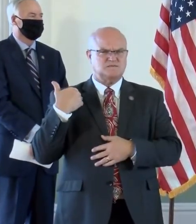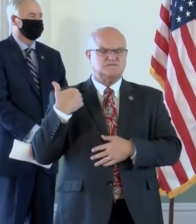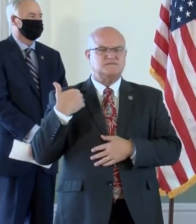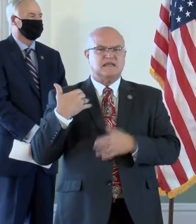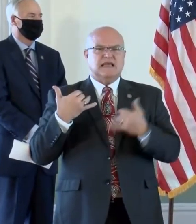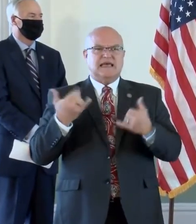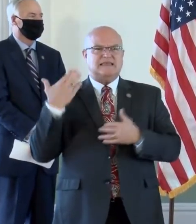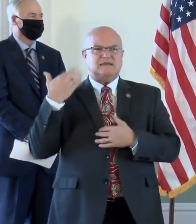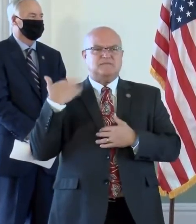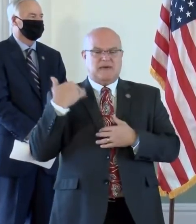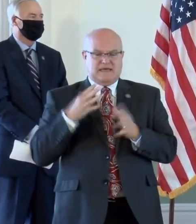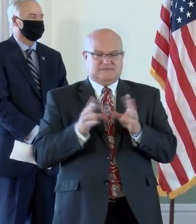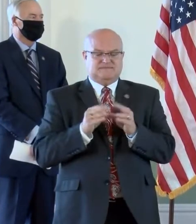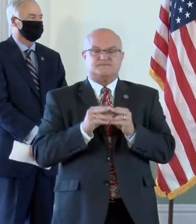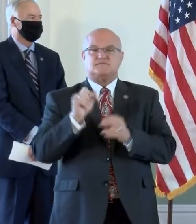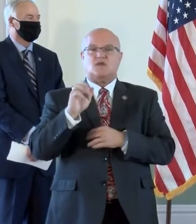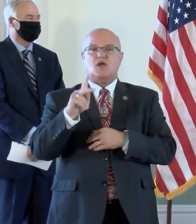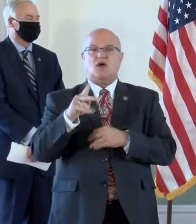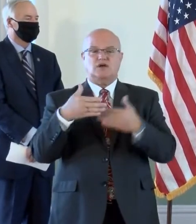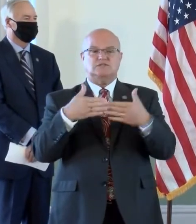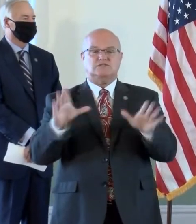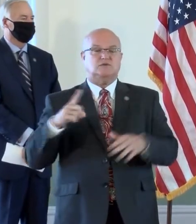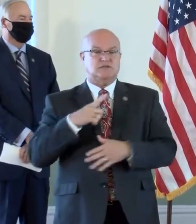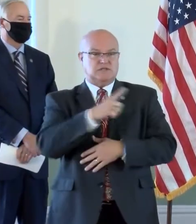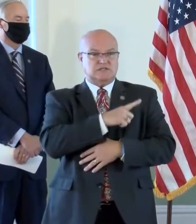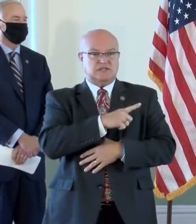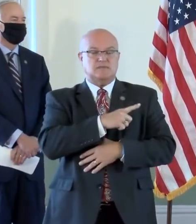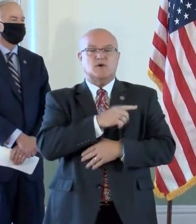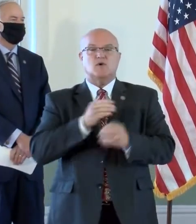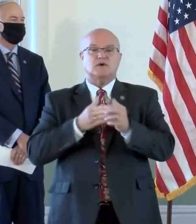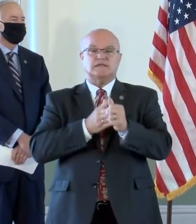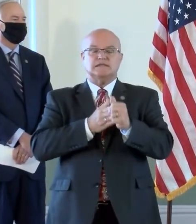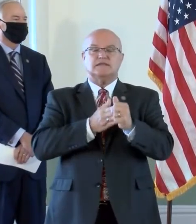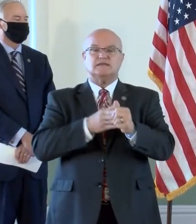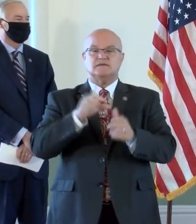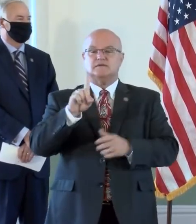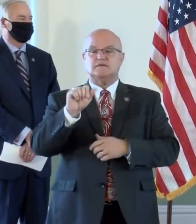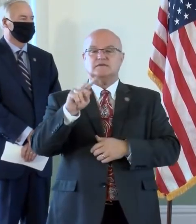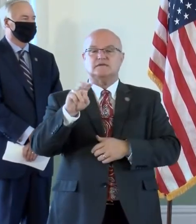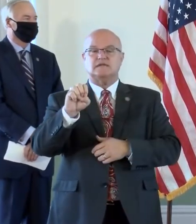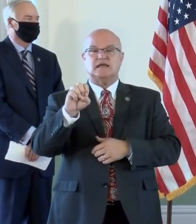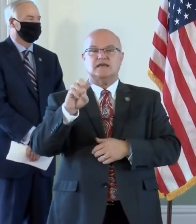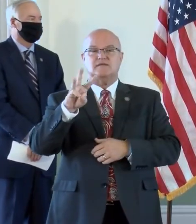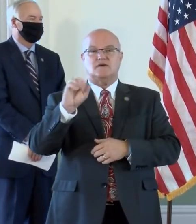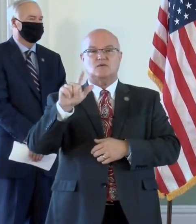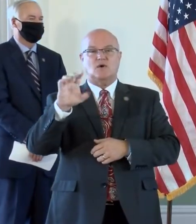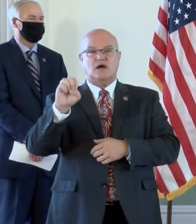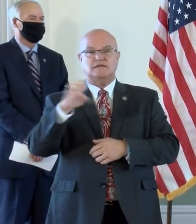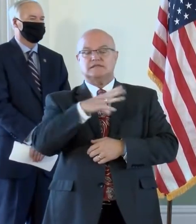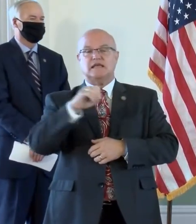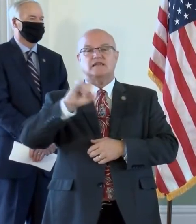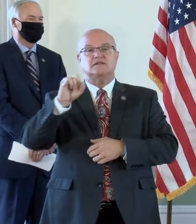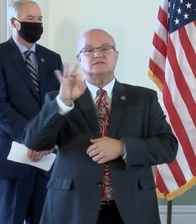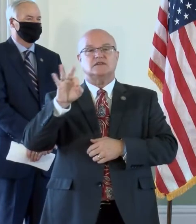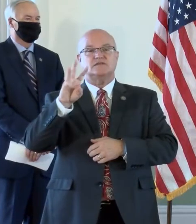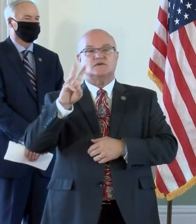In this past session, the Arkansas General Assembly under the leadership of Senator Dave Wallace and Representative Jeff Woodlaw,